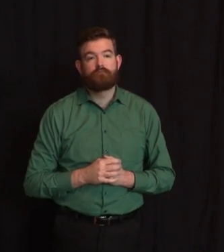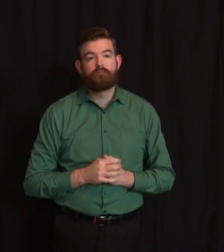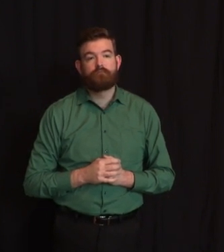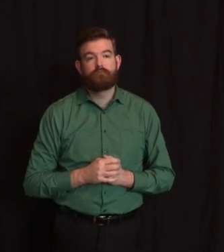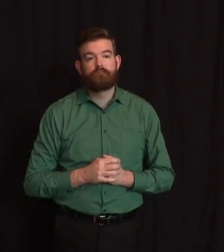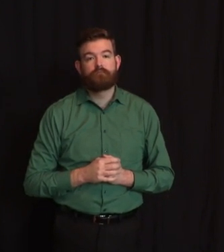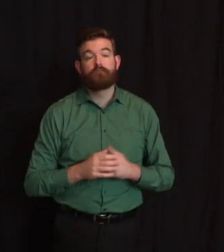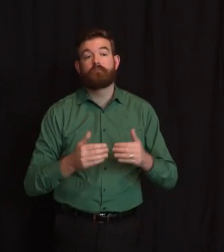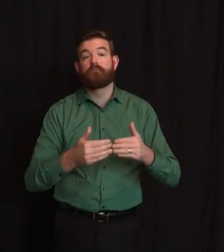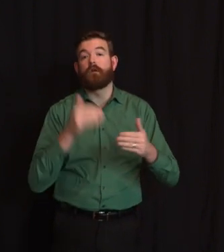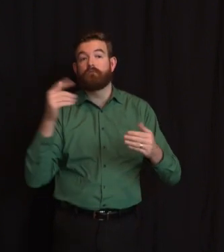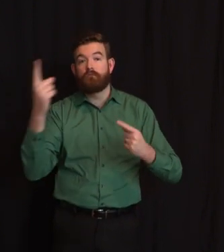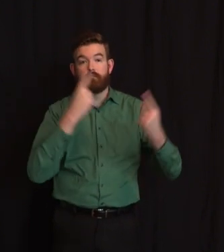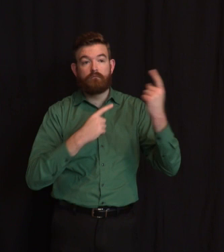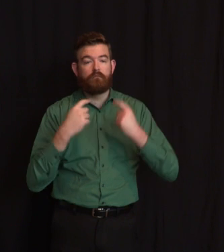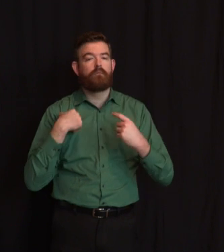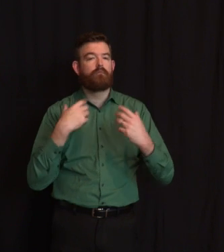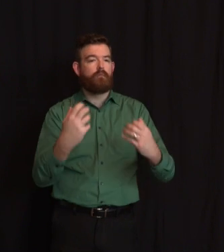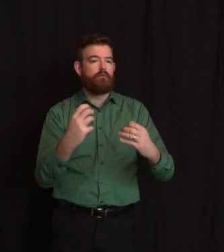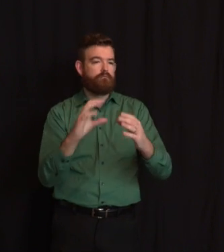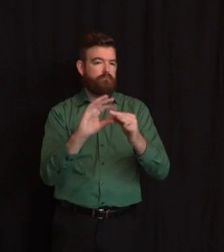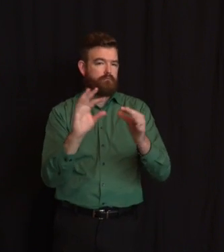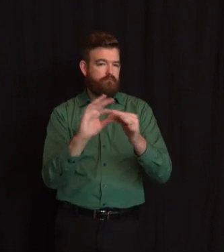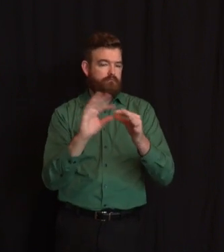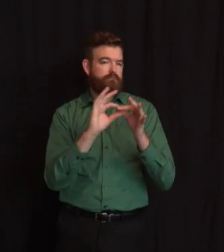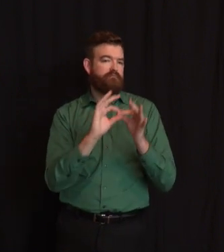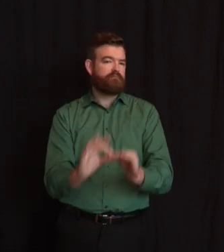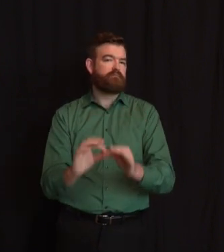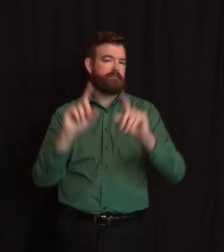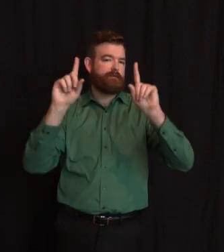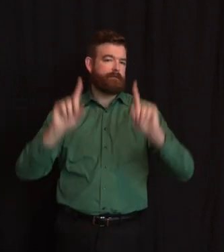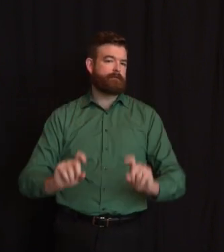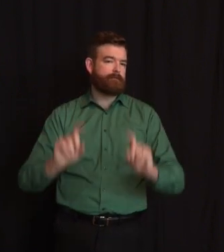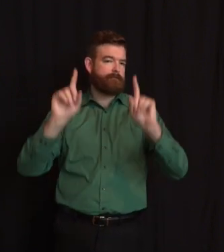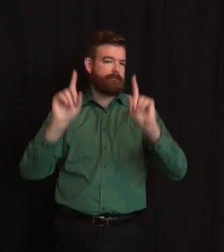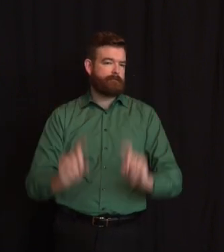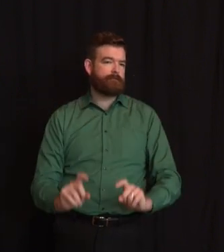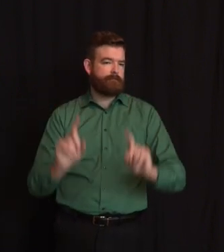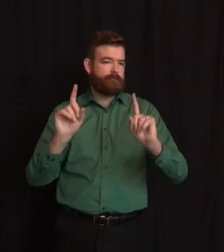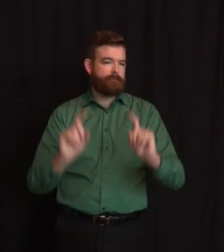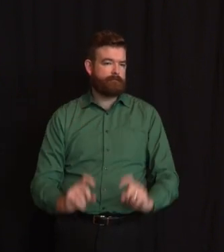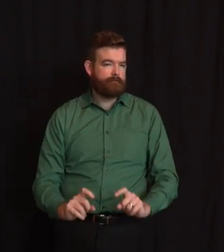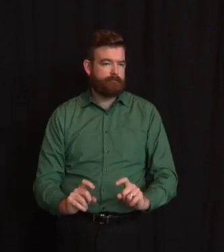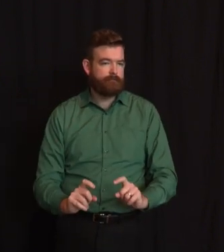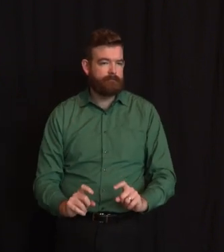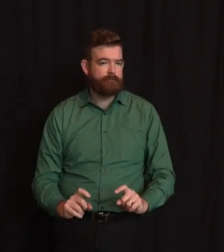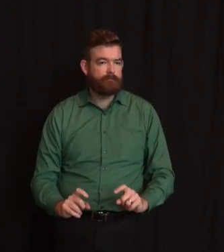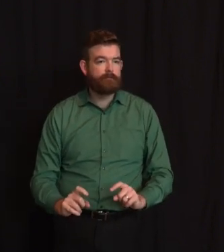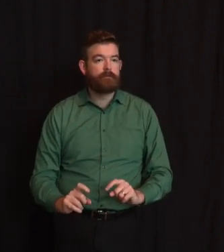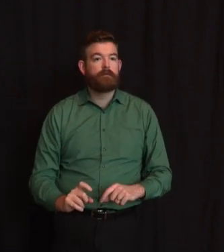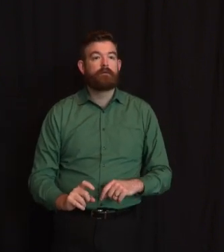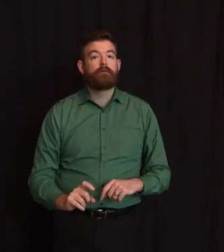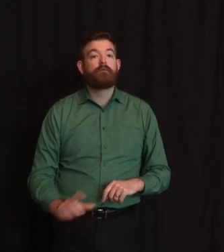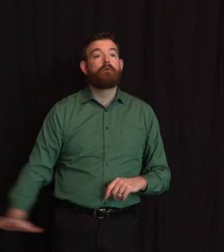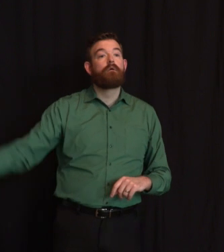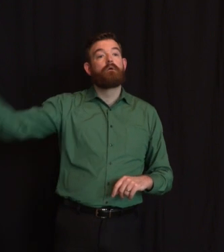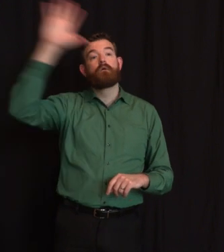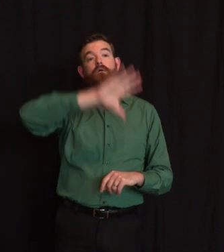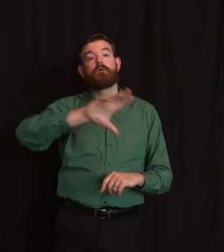to repeat, I think we're number four in the country in terms of total tests. We're the 11th largest state population-wise, so at one level